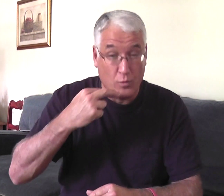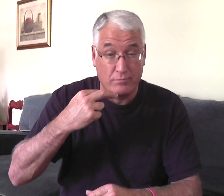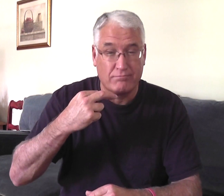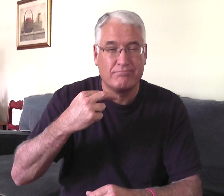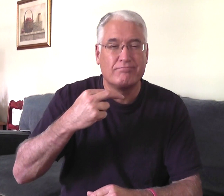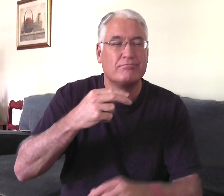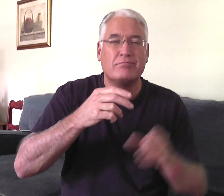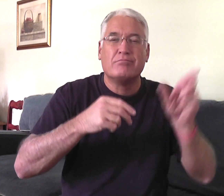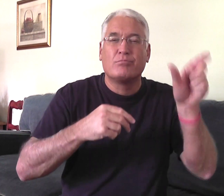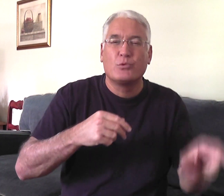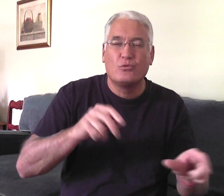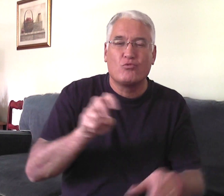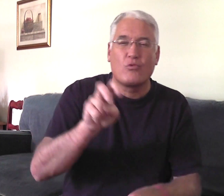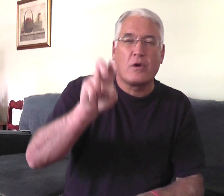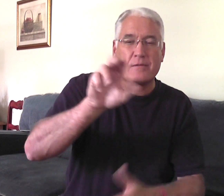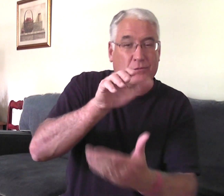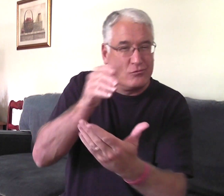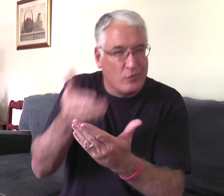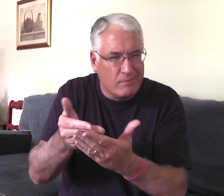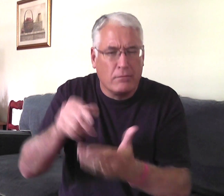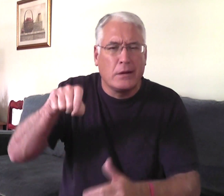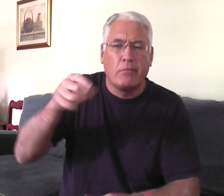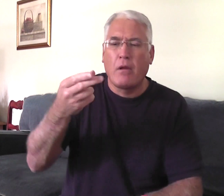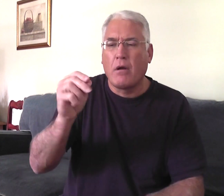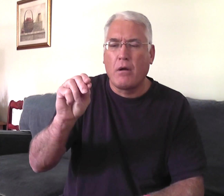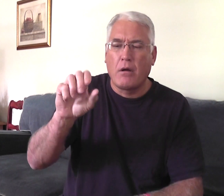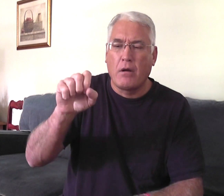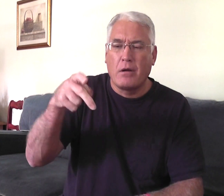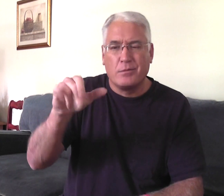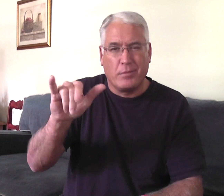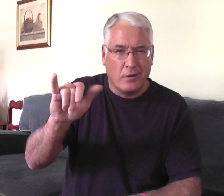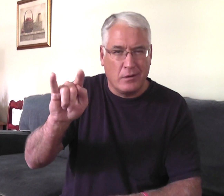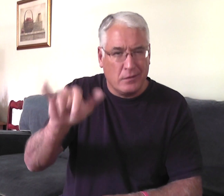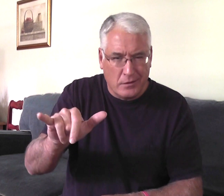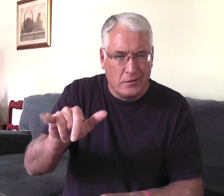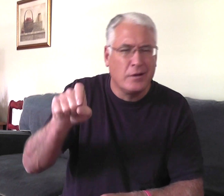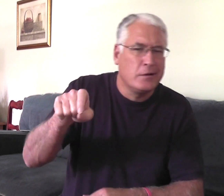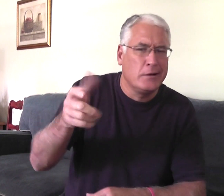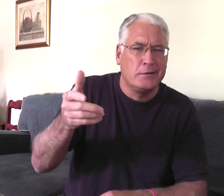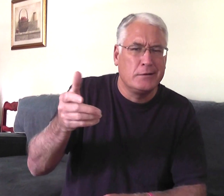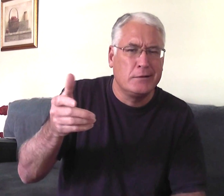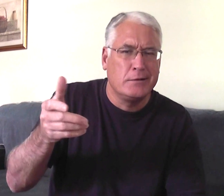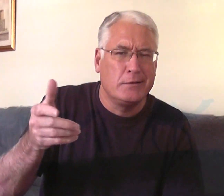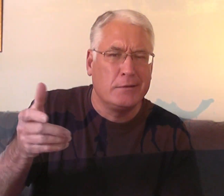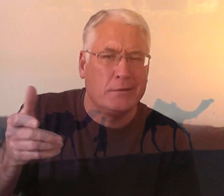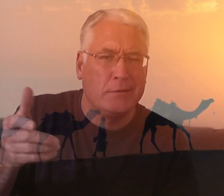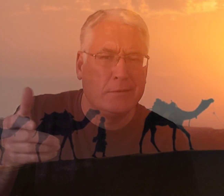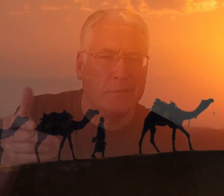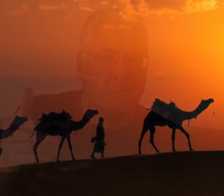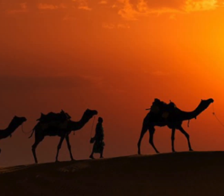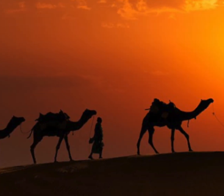During this Roman time, people who were traveling, they needed hospitality.